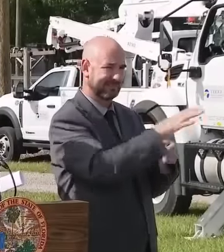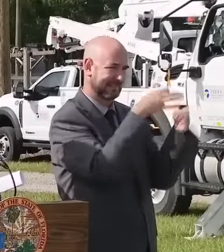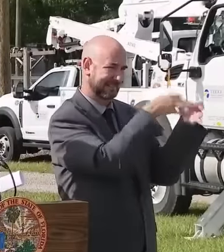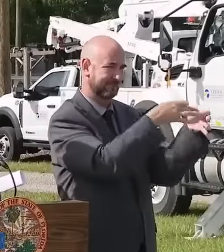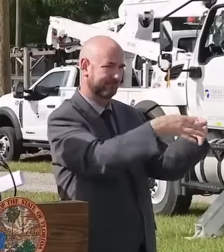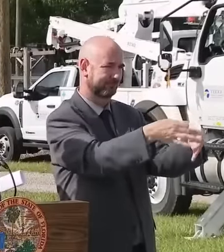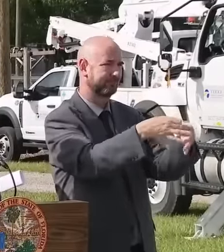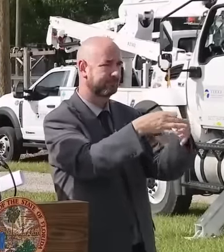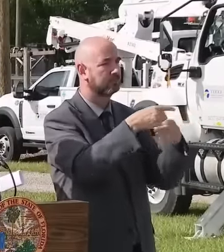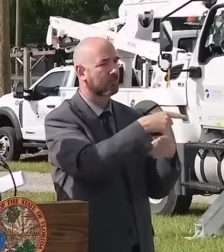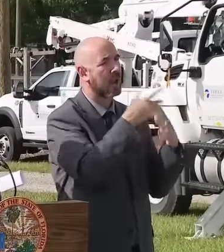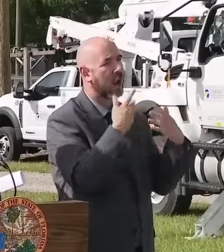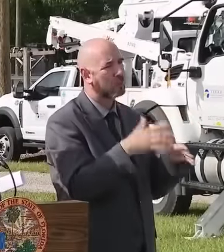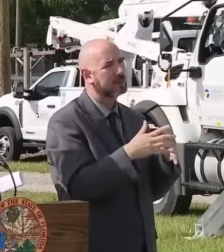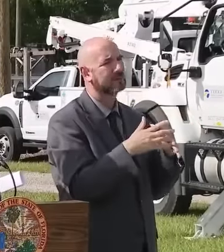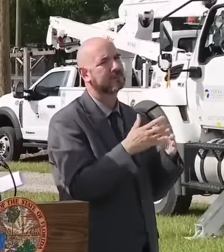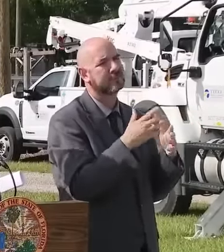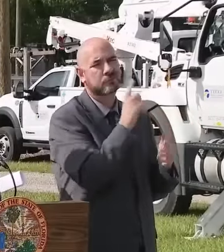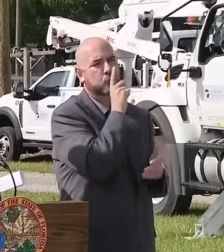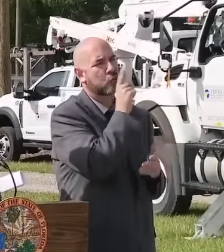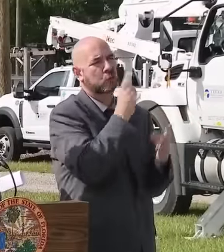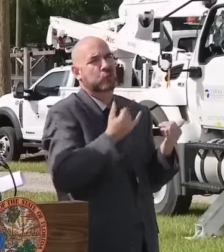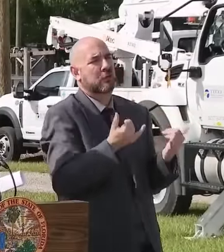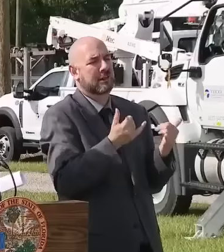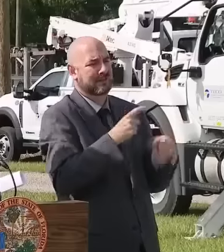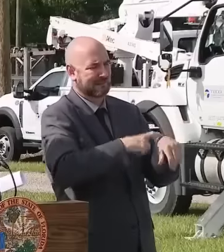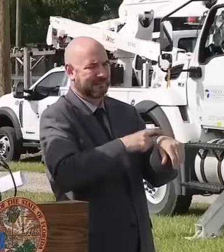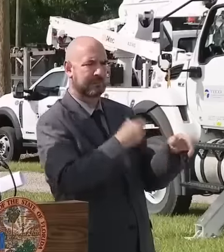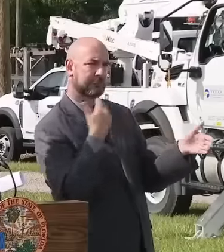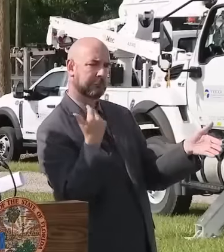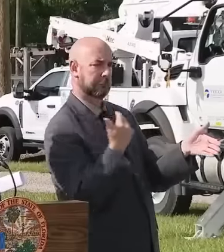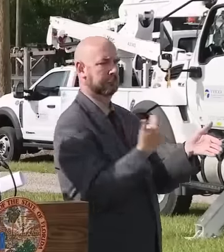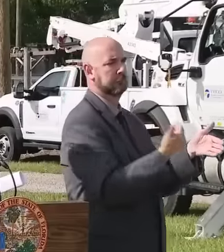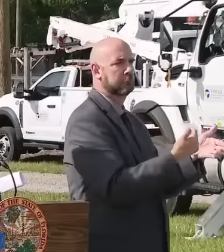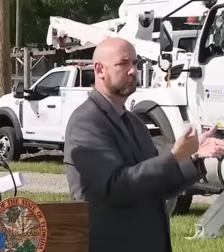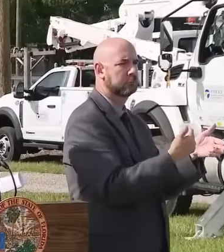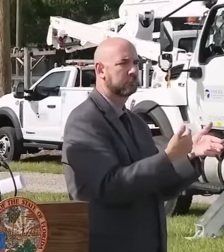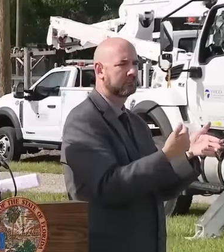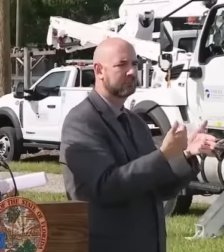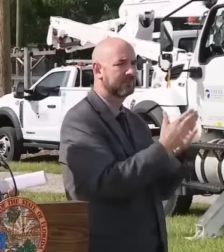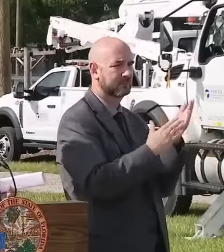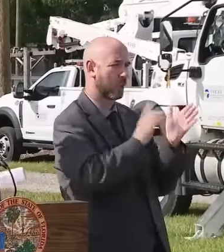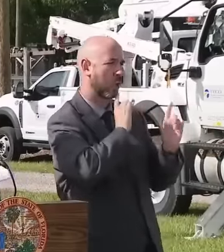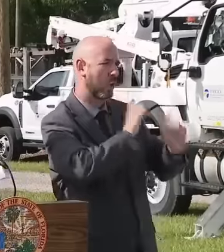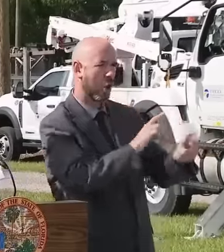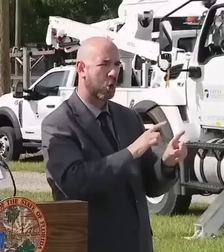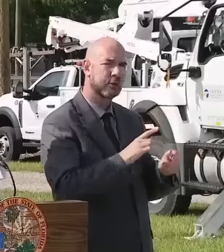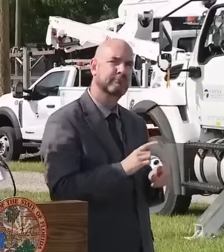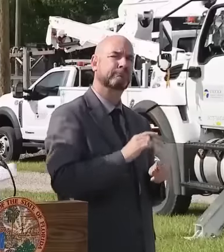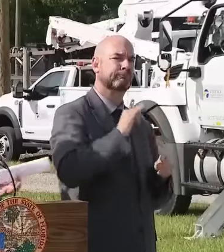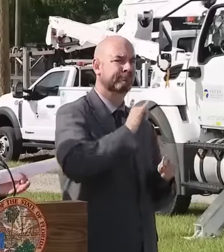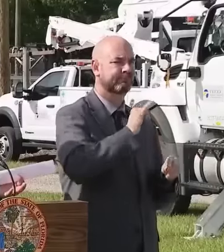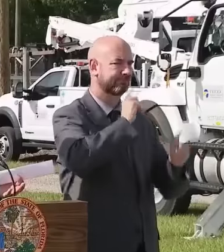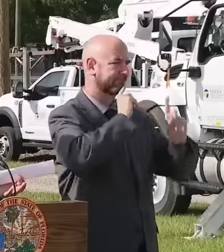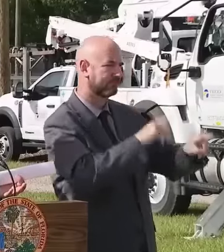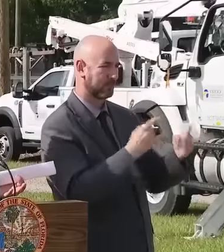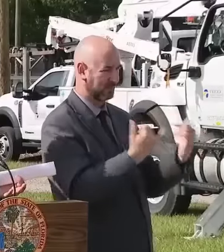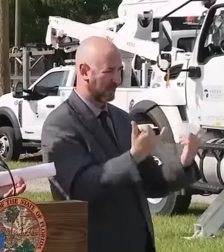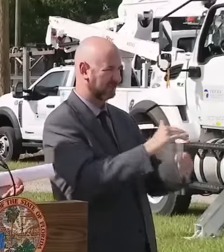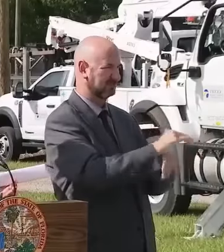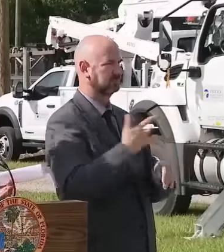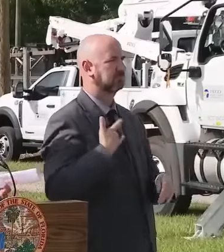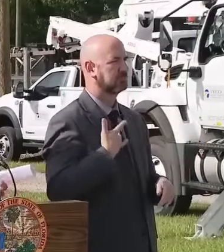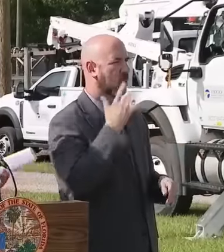by the end of today, where any orders would probably need to be done to be effective. But again, just because your